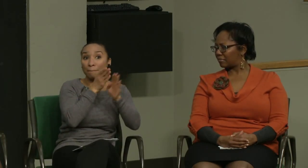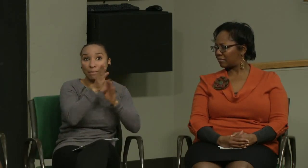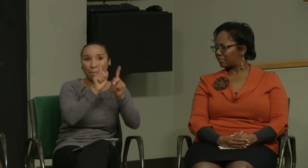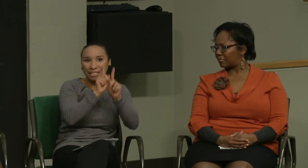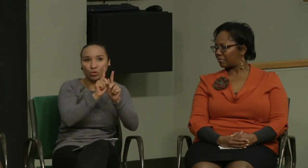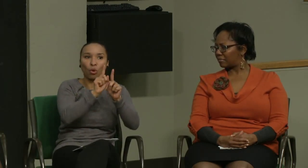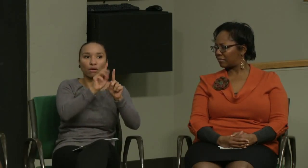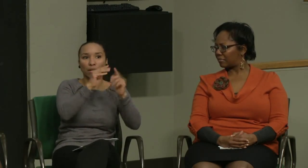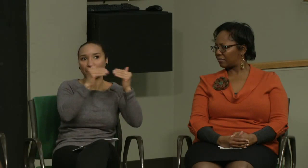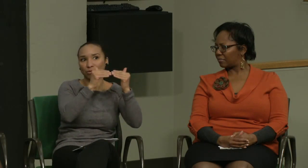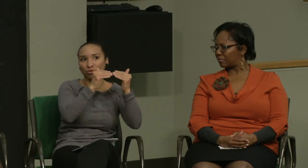other as well.